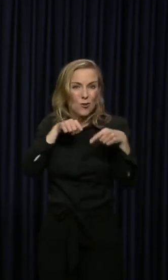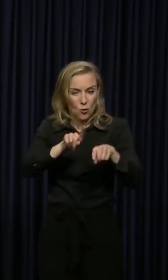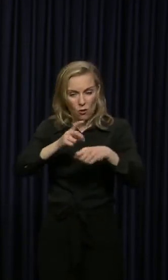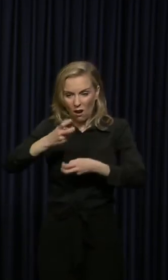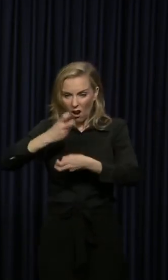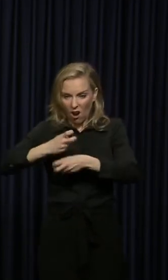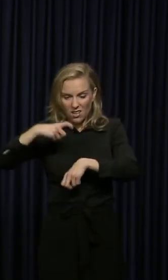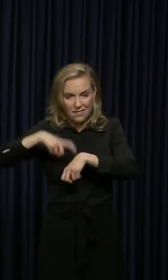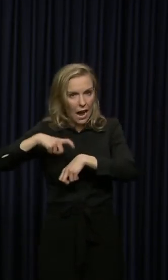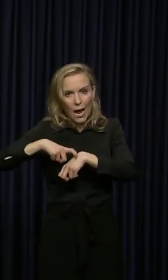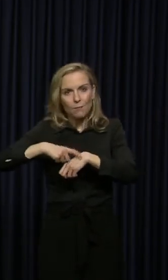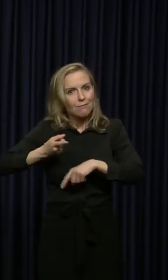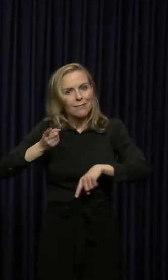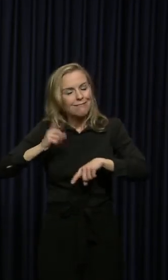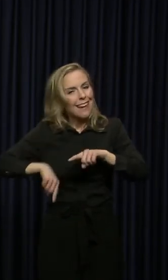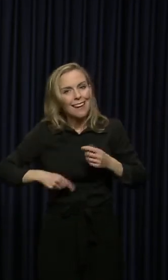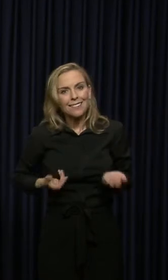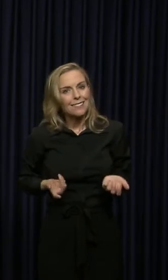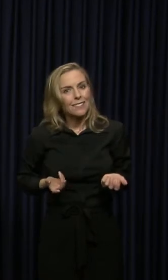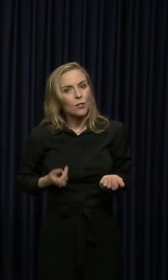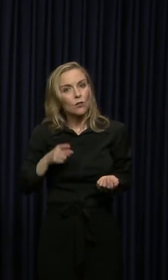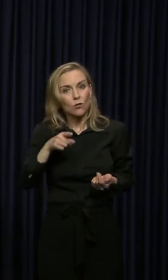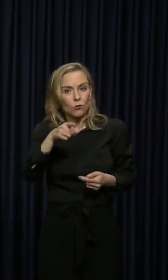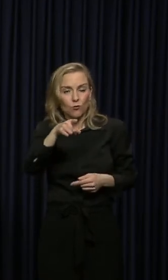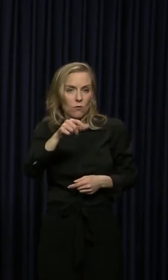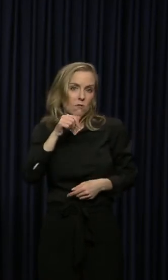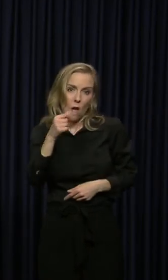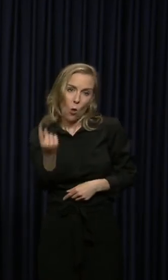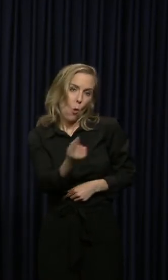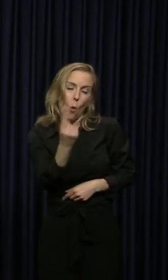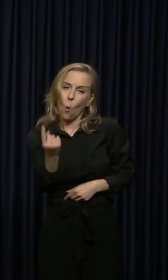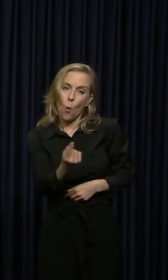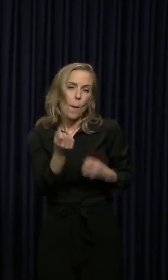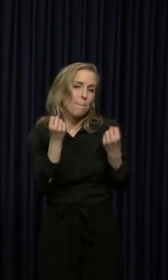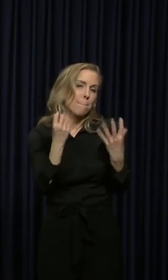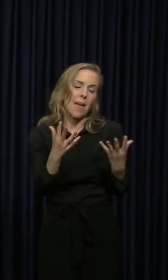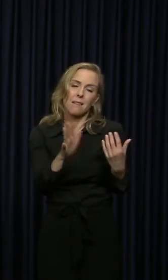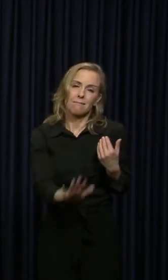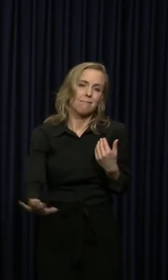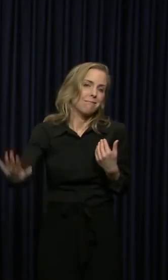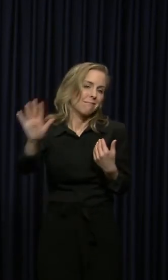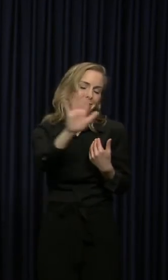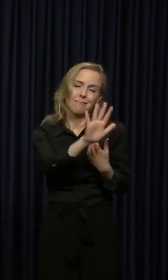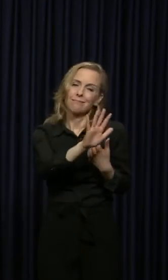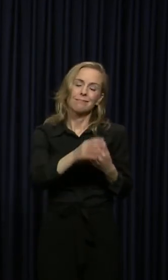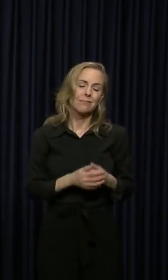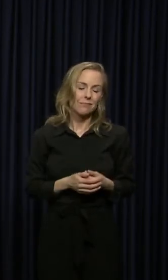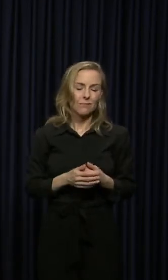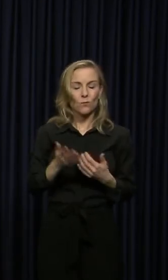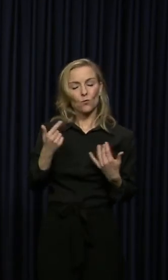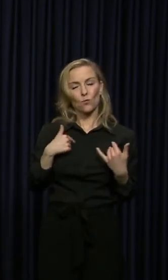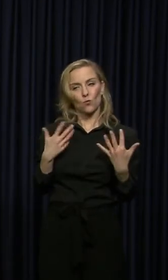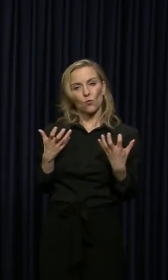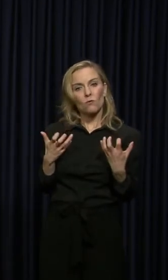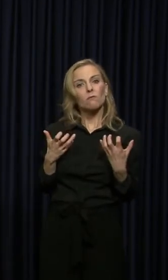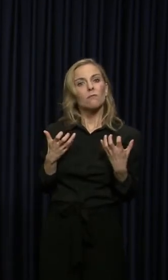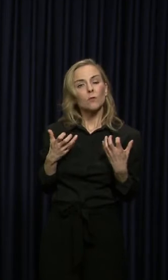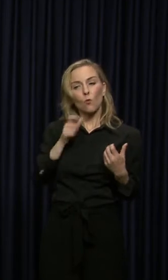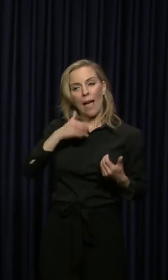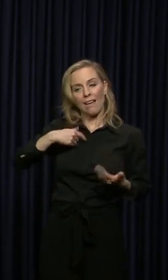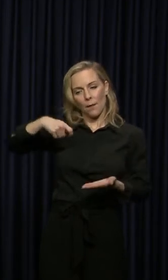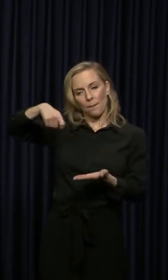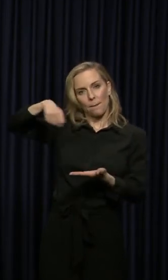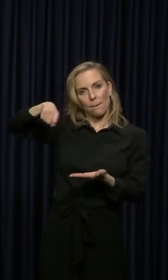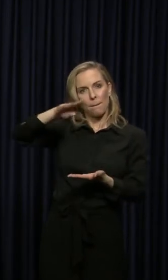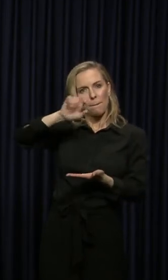time that you are not alone. And on that we want everyone that has, you know, a bell,